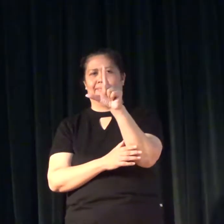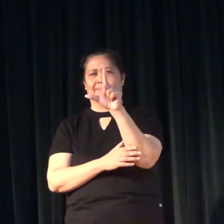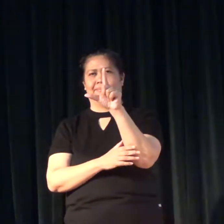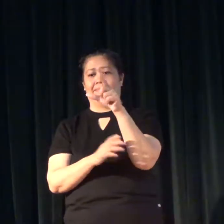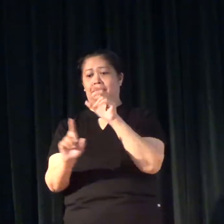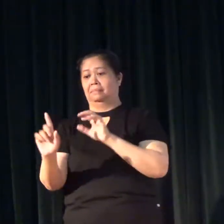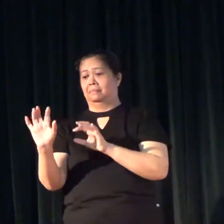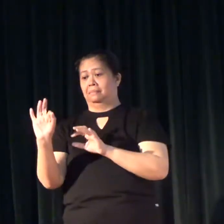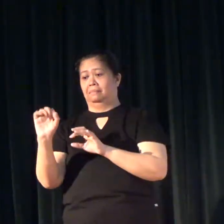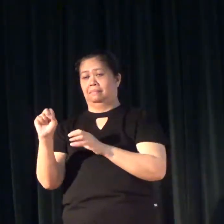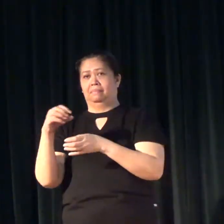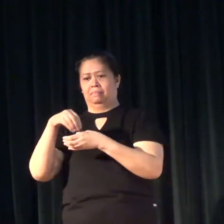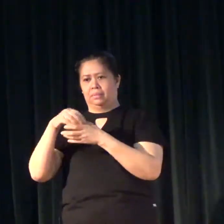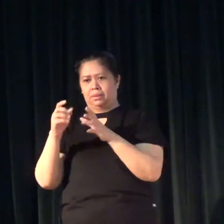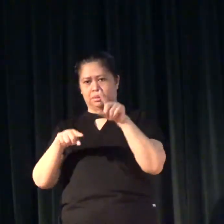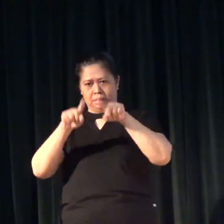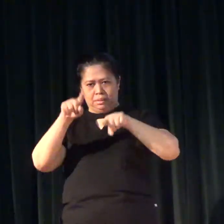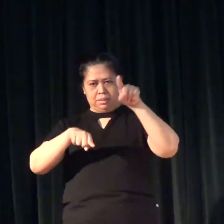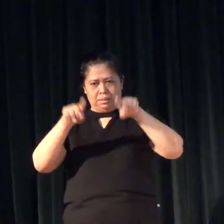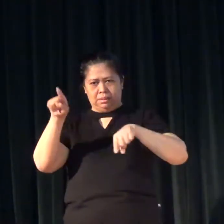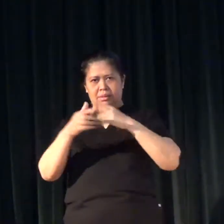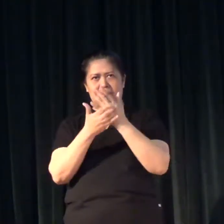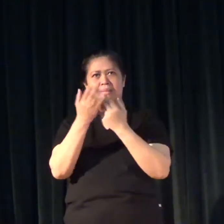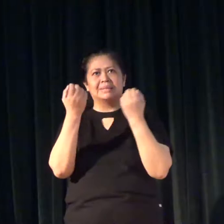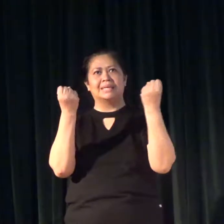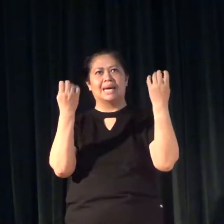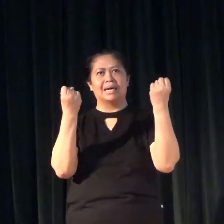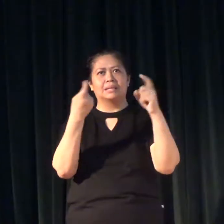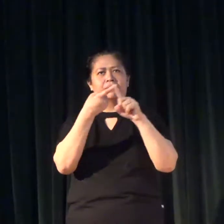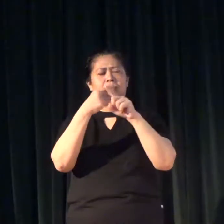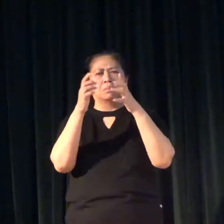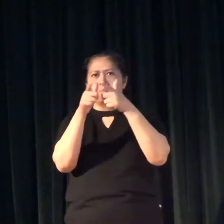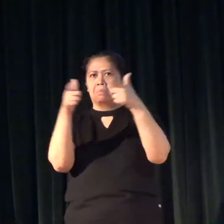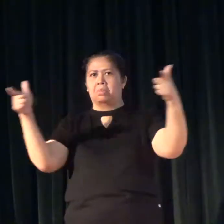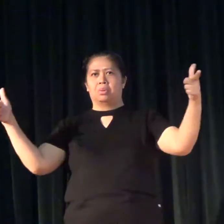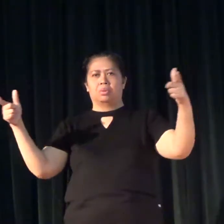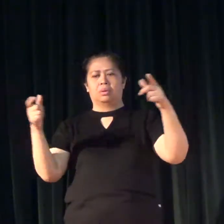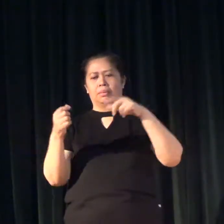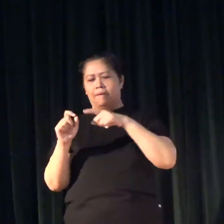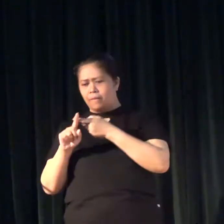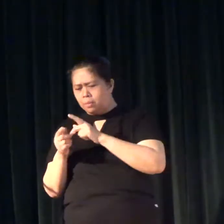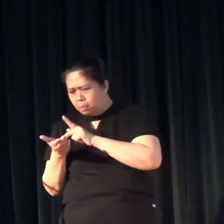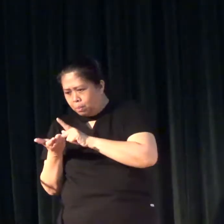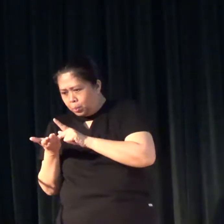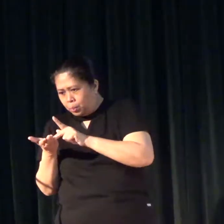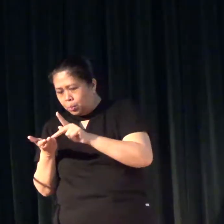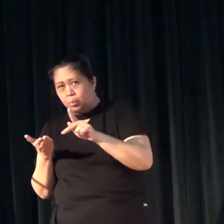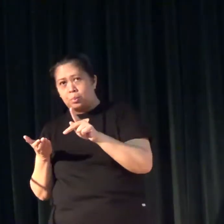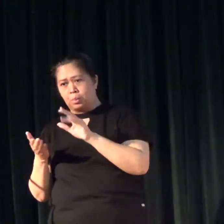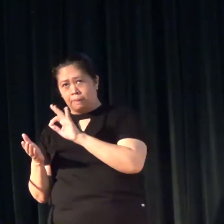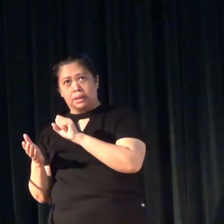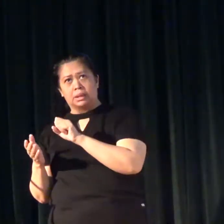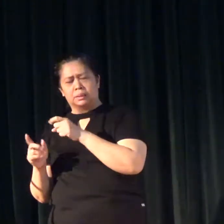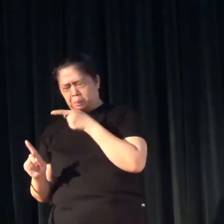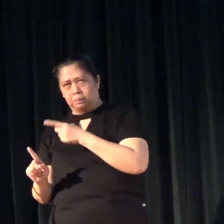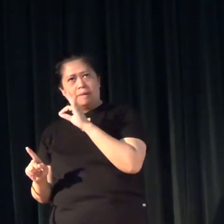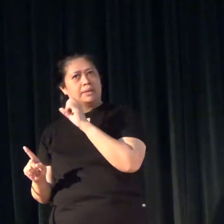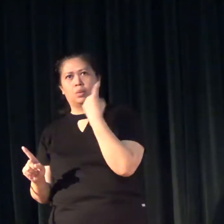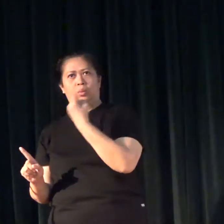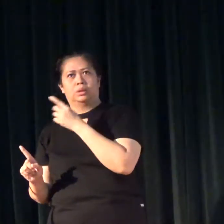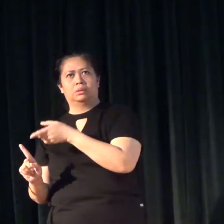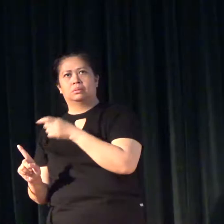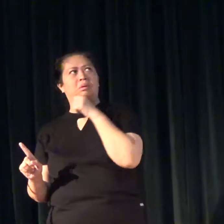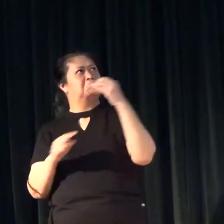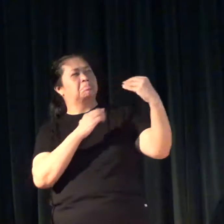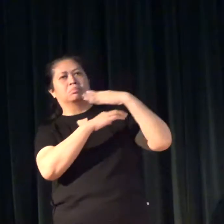in FSL, you will find a range of signs from very pure FSL signs, Filipino